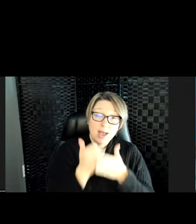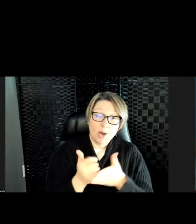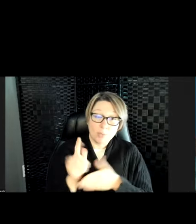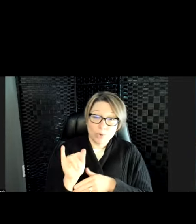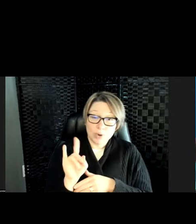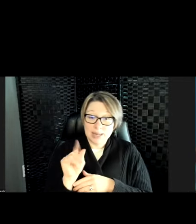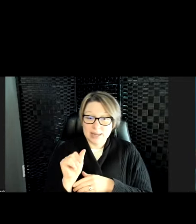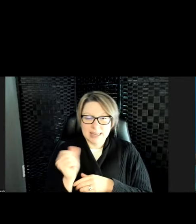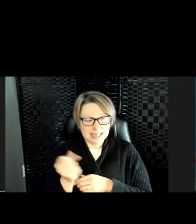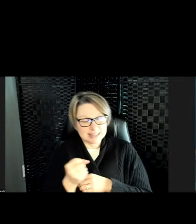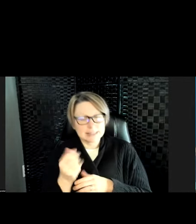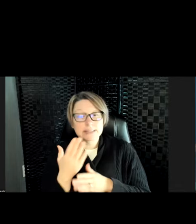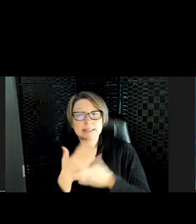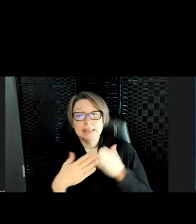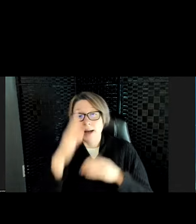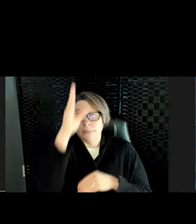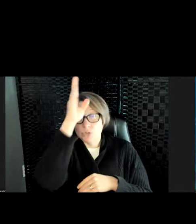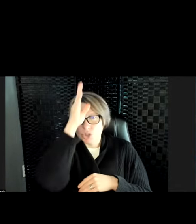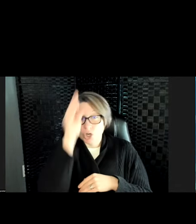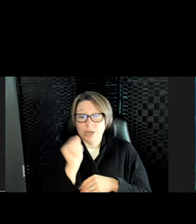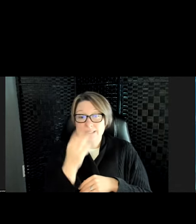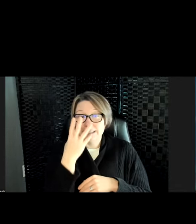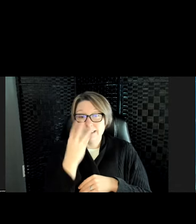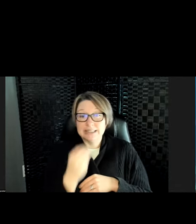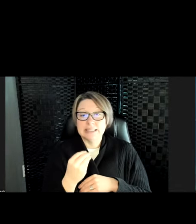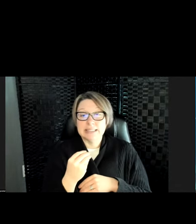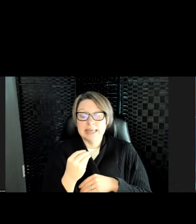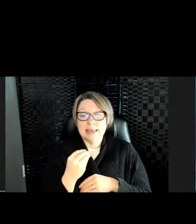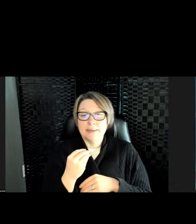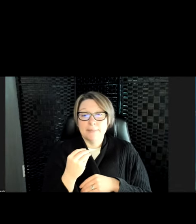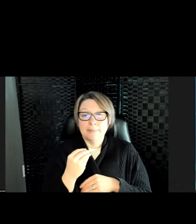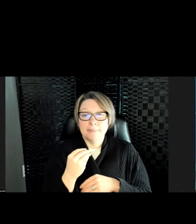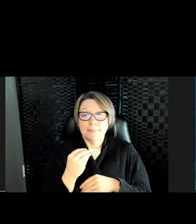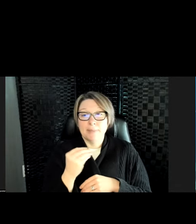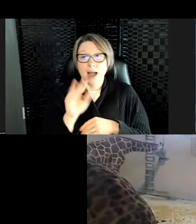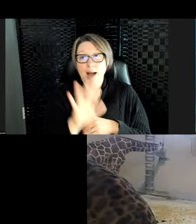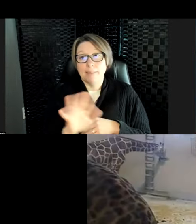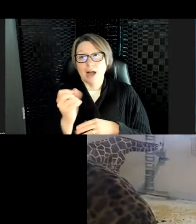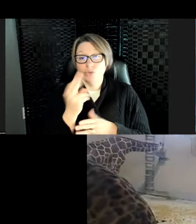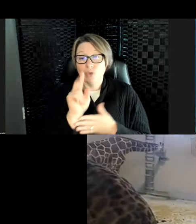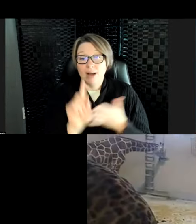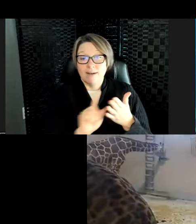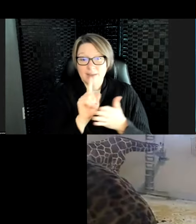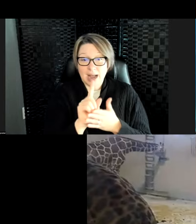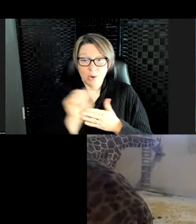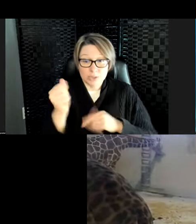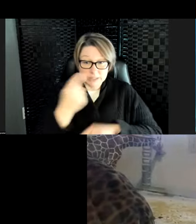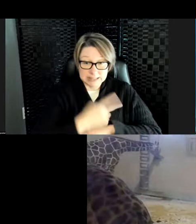Some sharks can sleep about 12 hours a day, and they will sleep